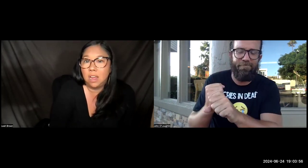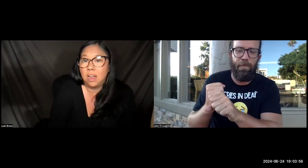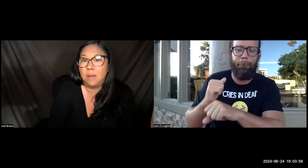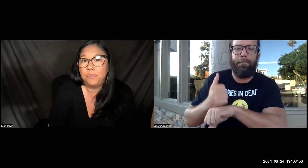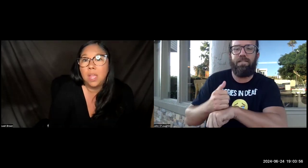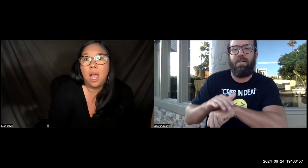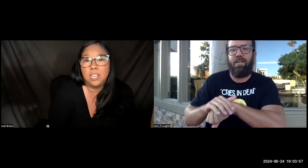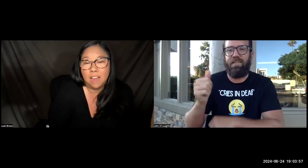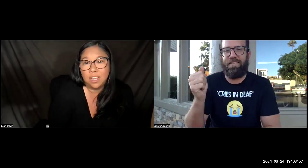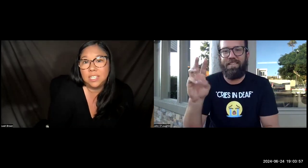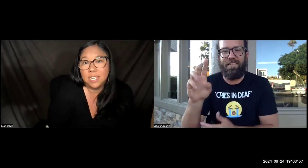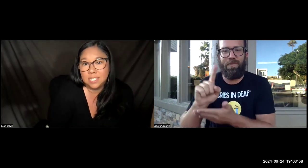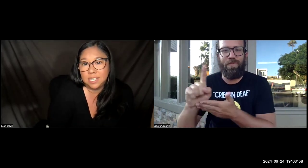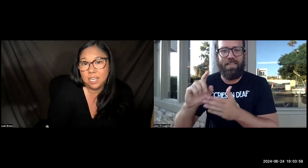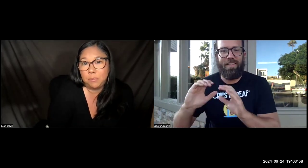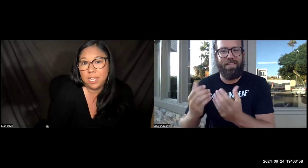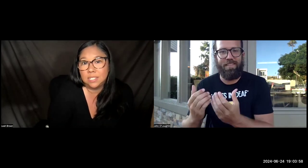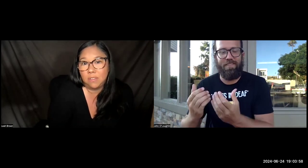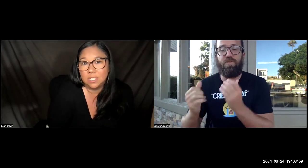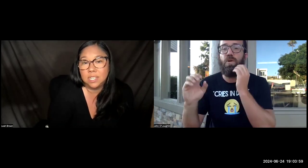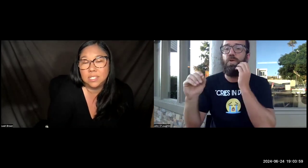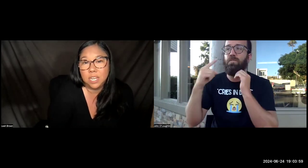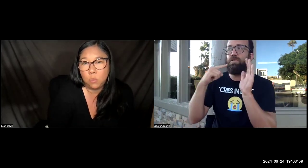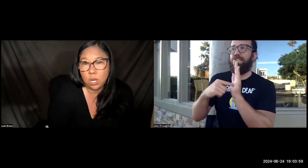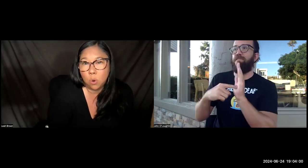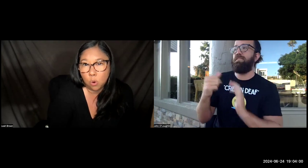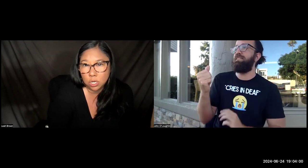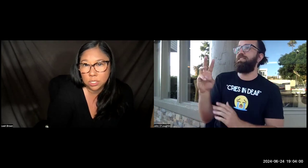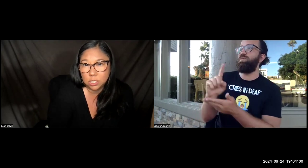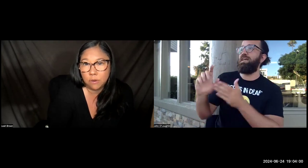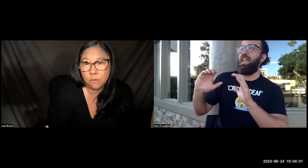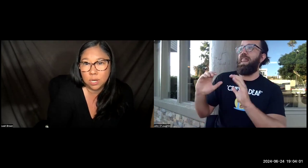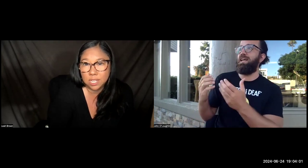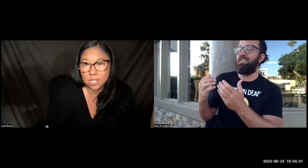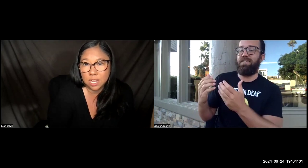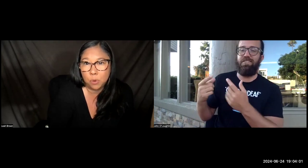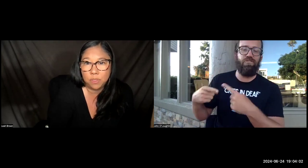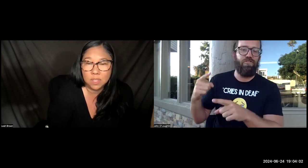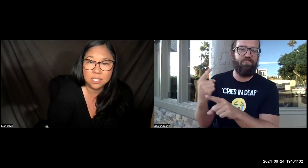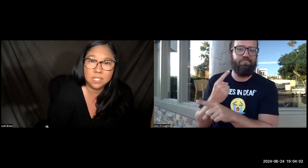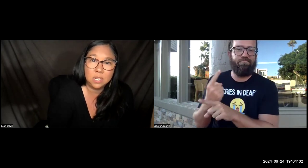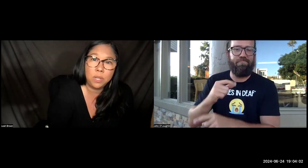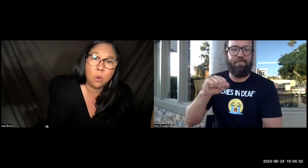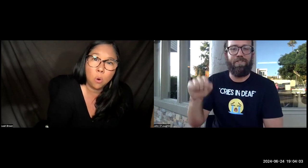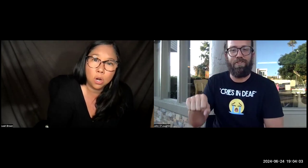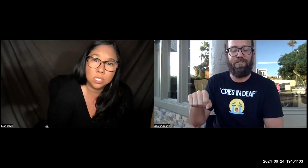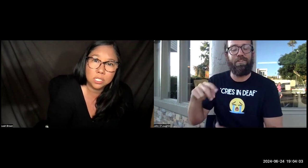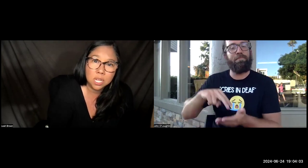Um, I have condensed it based on the 16 week course. So for example, within the 16 week course, um,